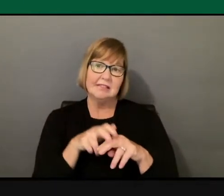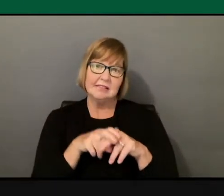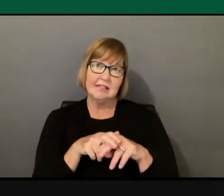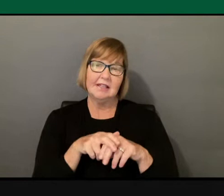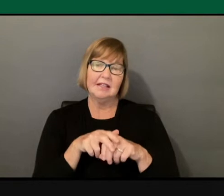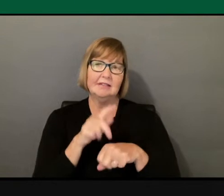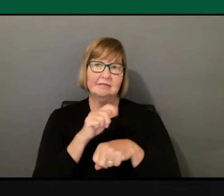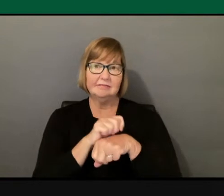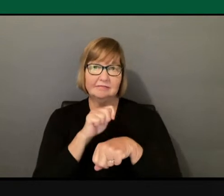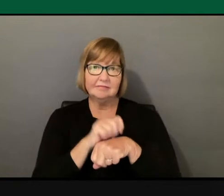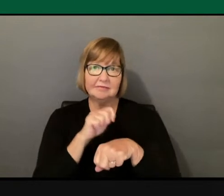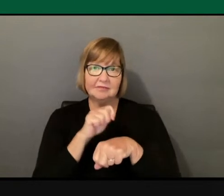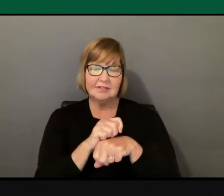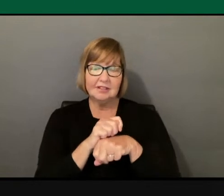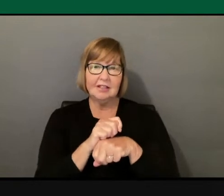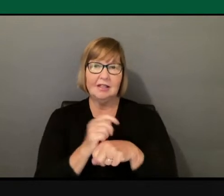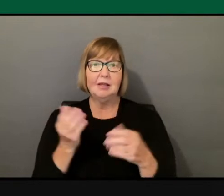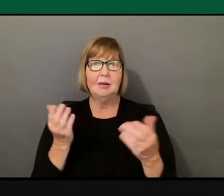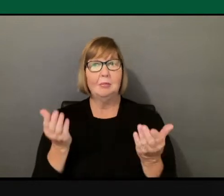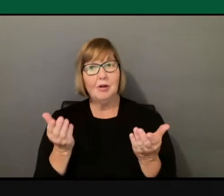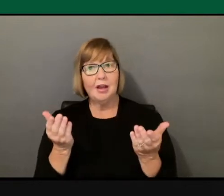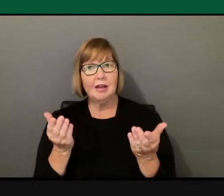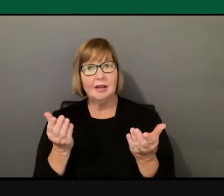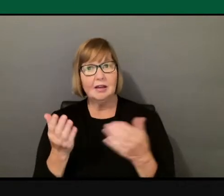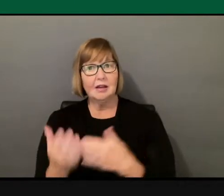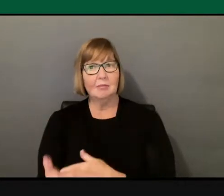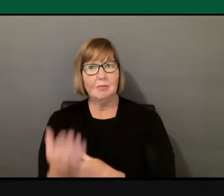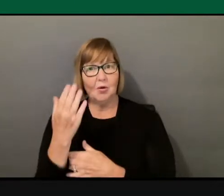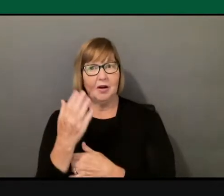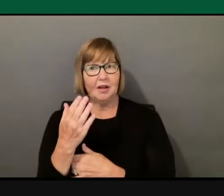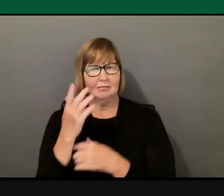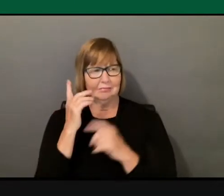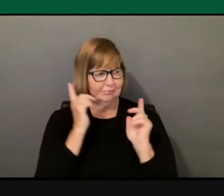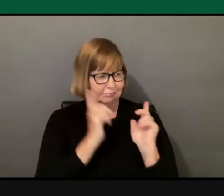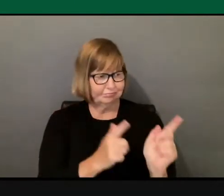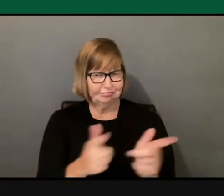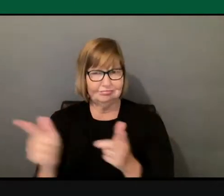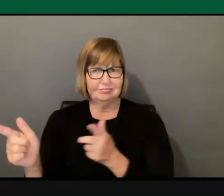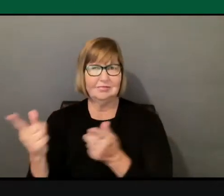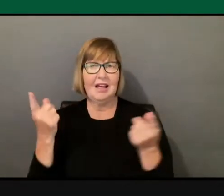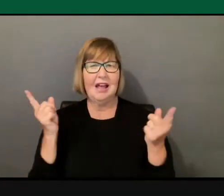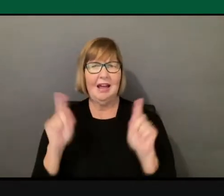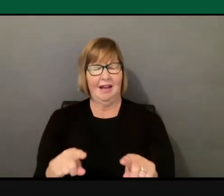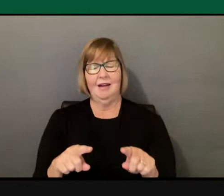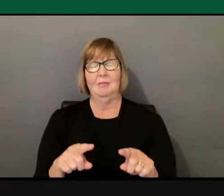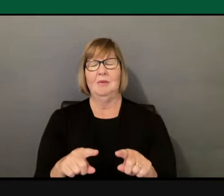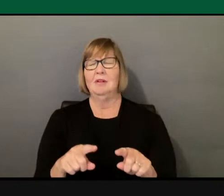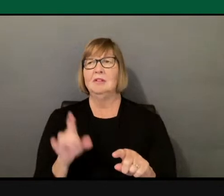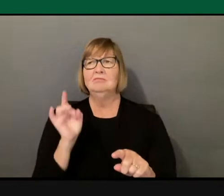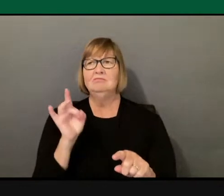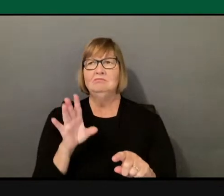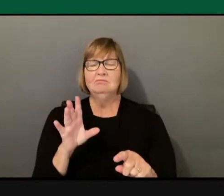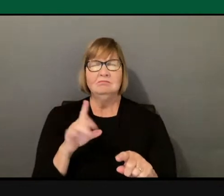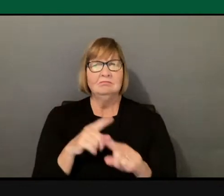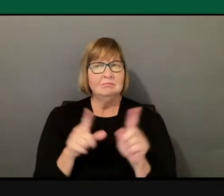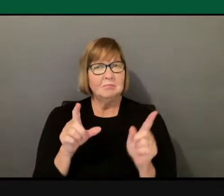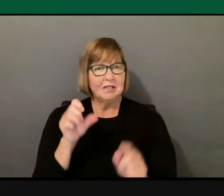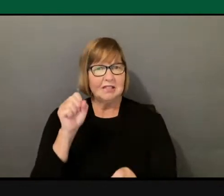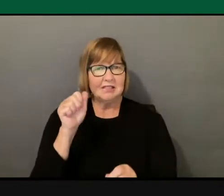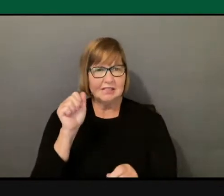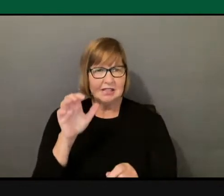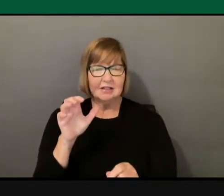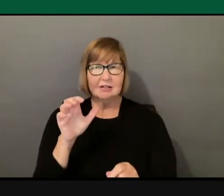on a Shabbat morning and be gunned down. But for those of us in Sacramento, it was particularly